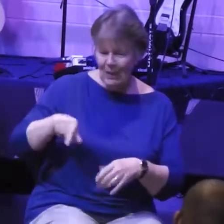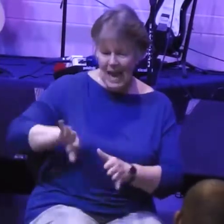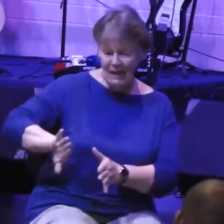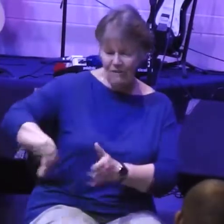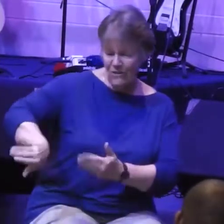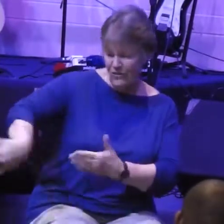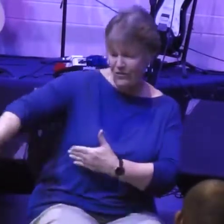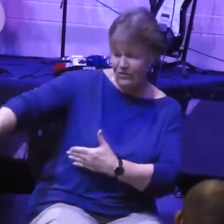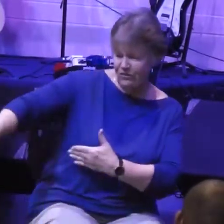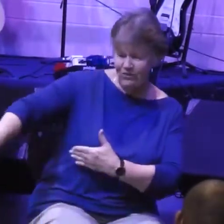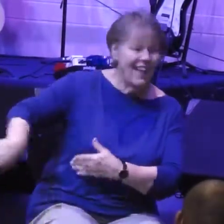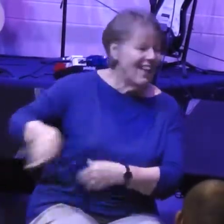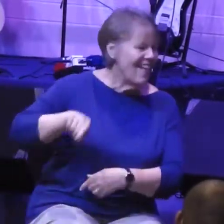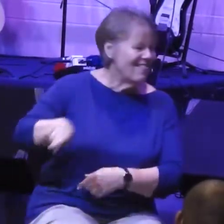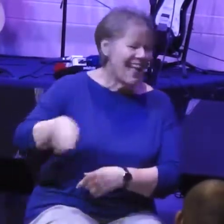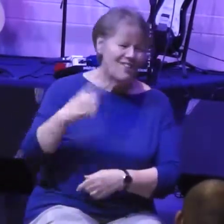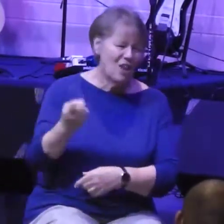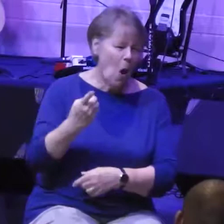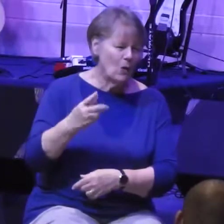Tobiah in the whole Bible.